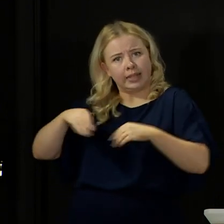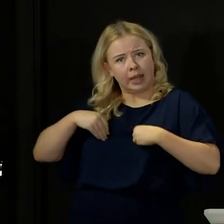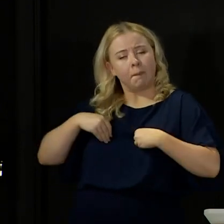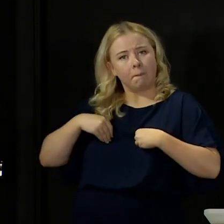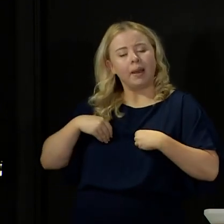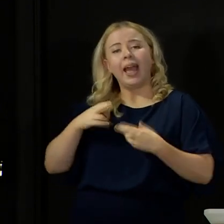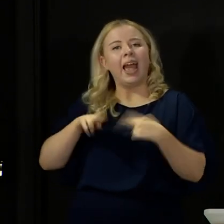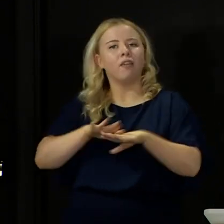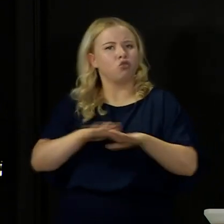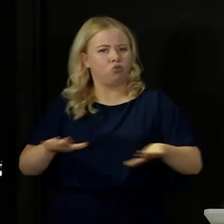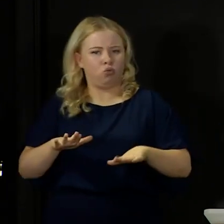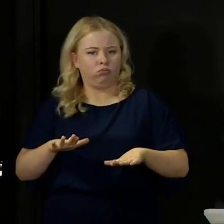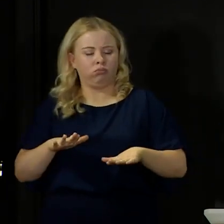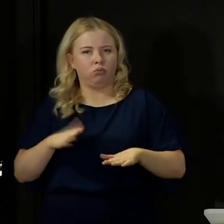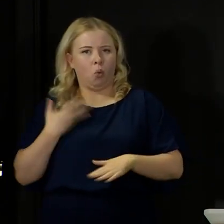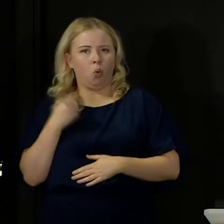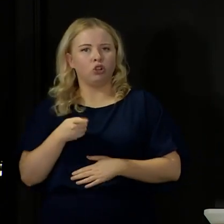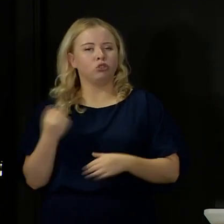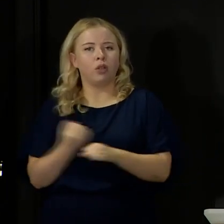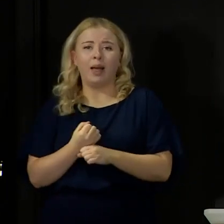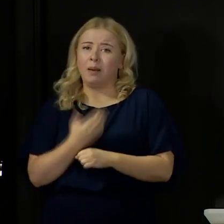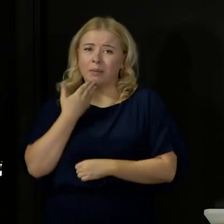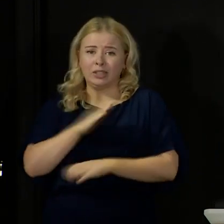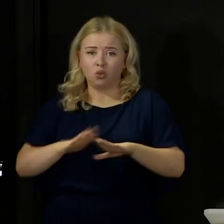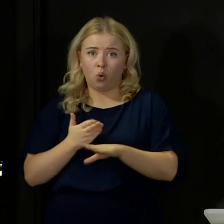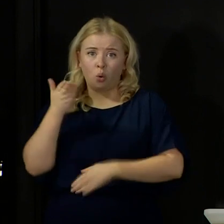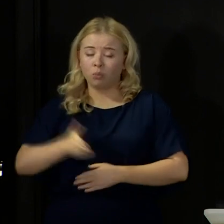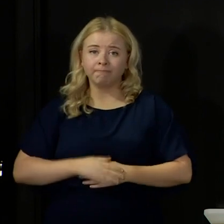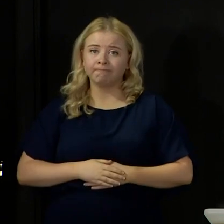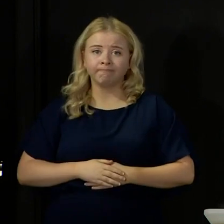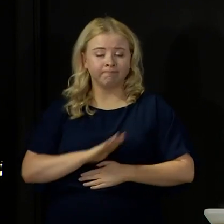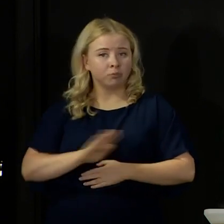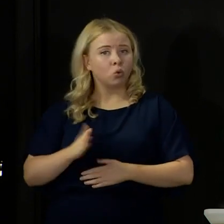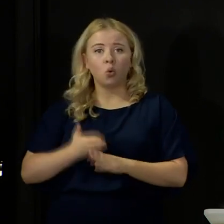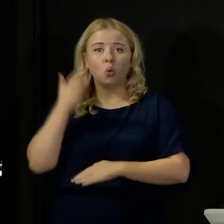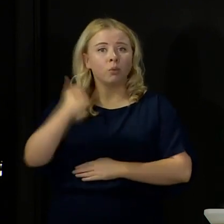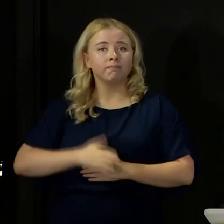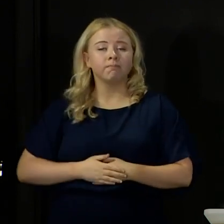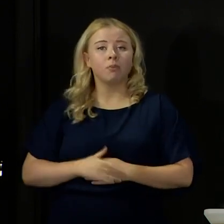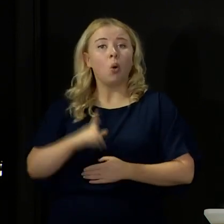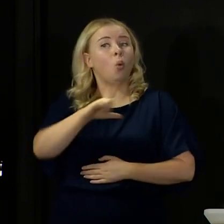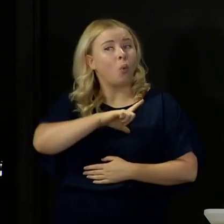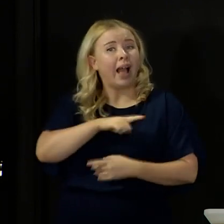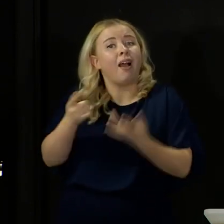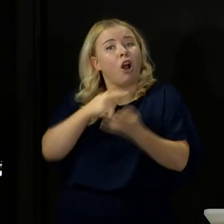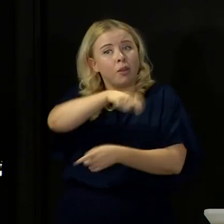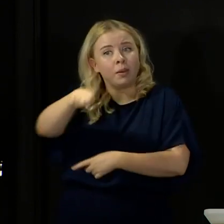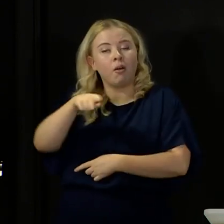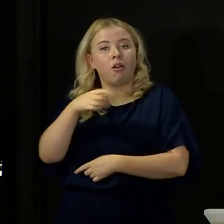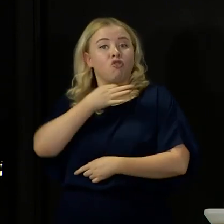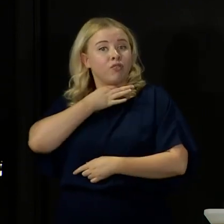contact details my message to you is pretty blunt don't go to these places because you could be putting others at greater risk.